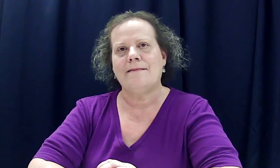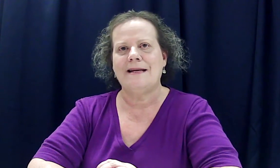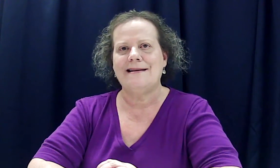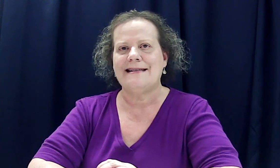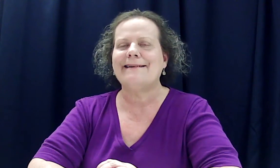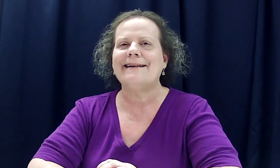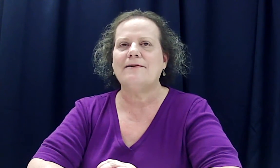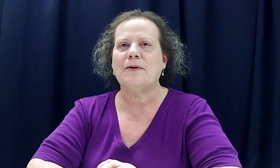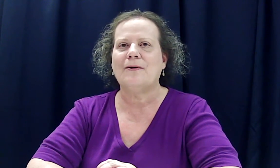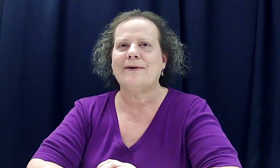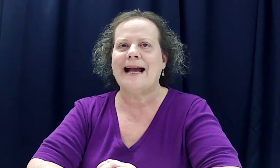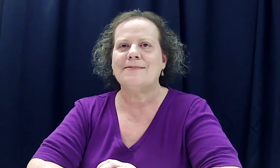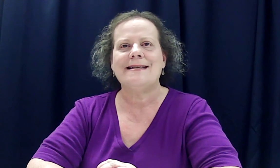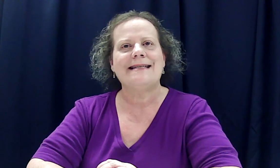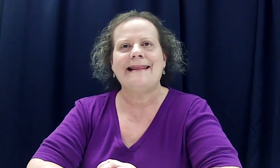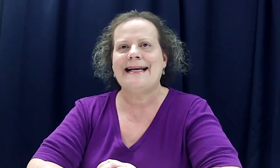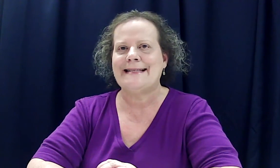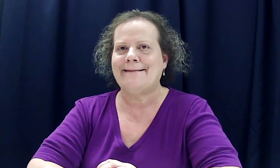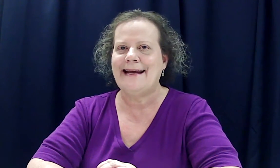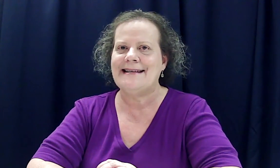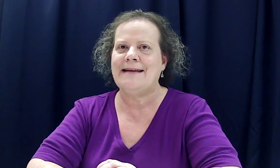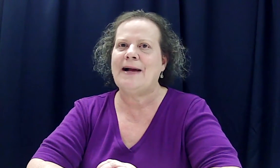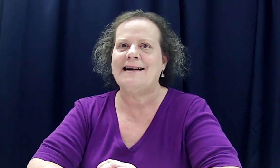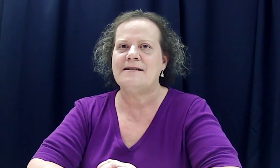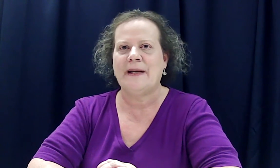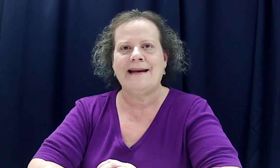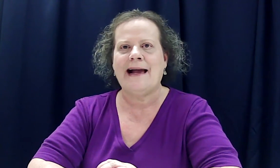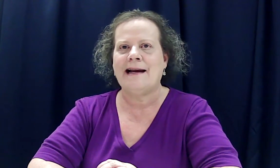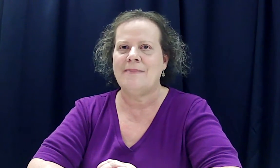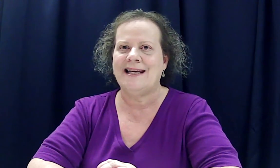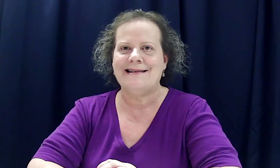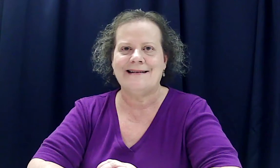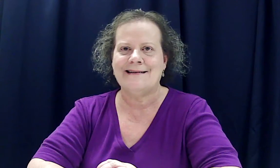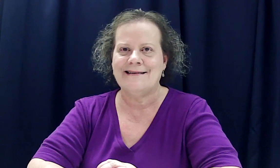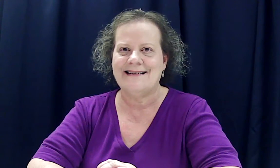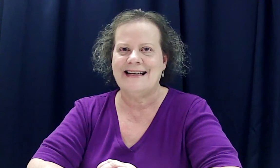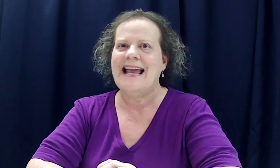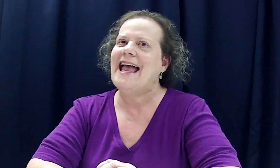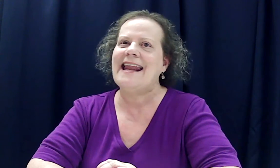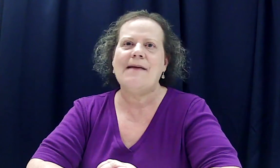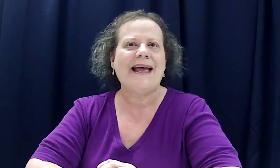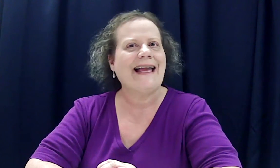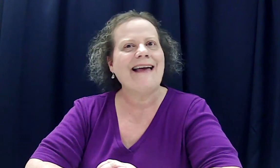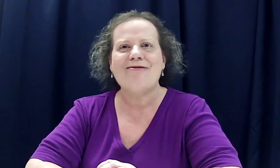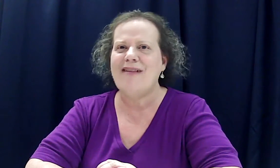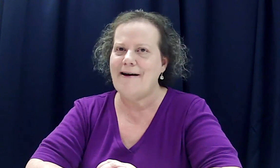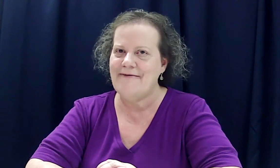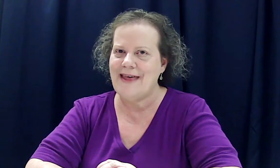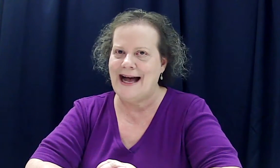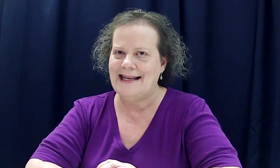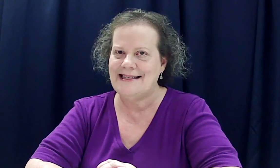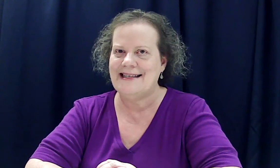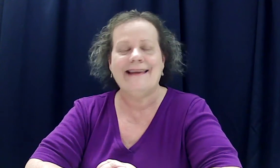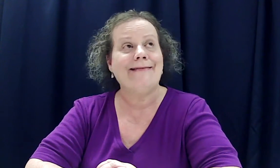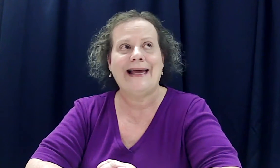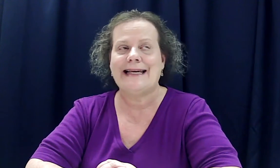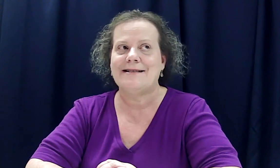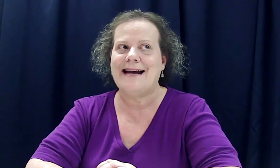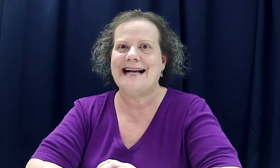ministerial program. She said, that's crazy. My husband and I are ministers. And I'm like, I love that. Like attracts